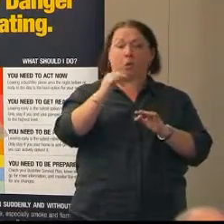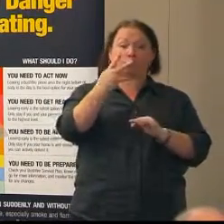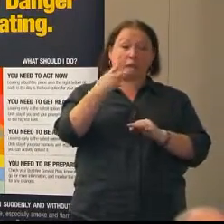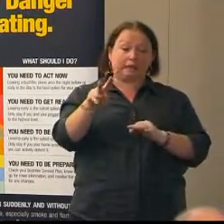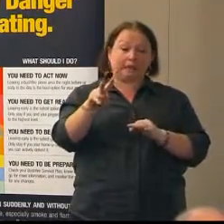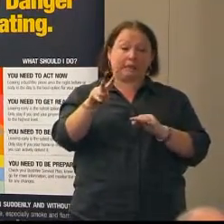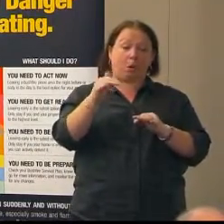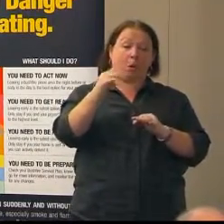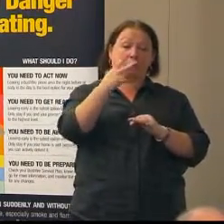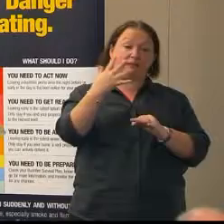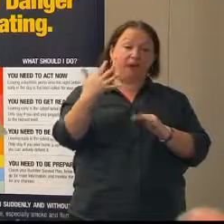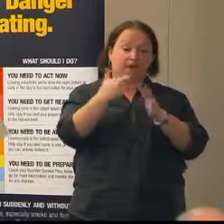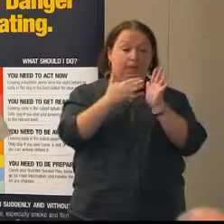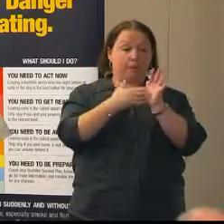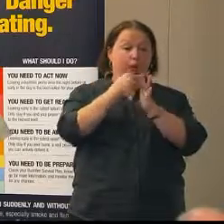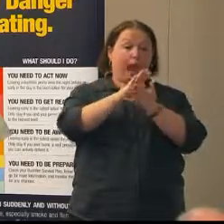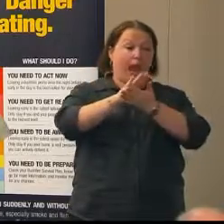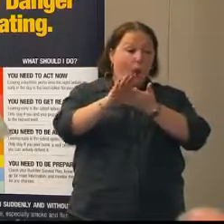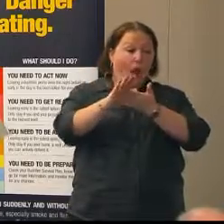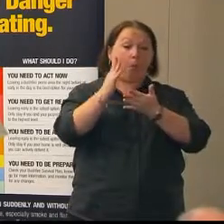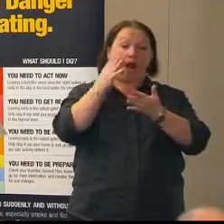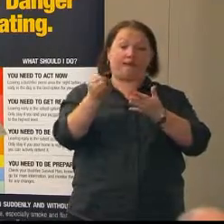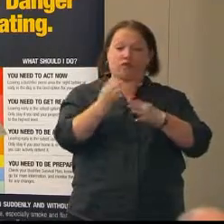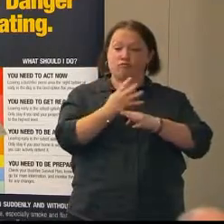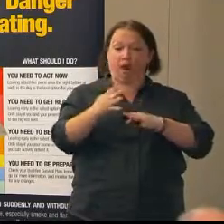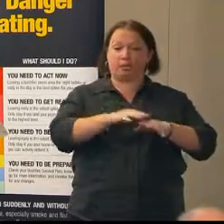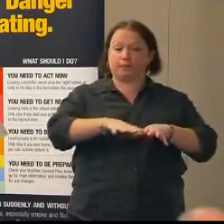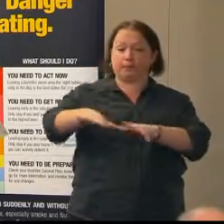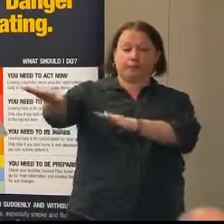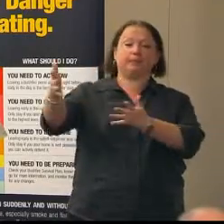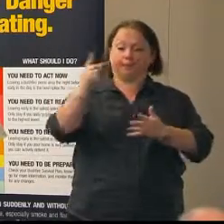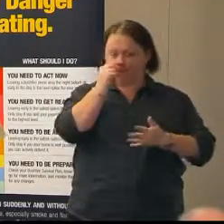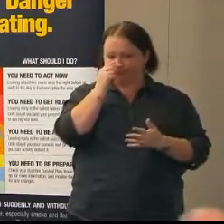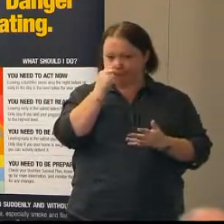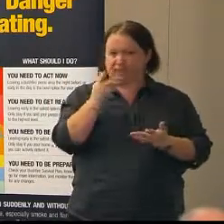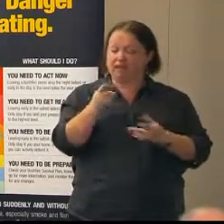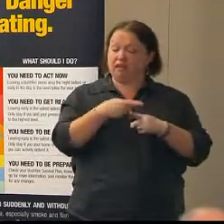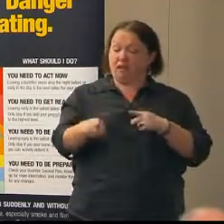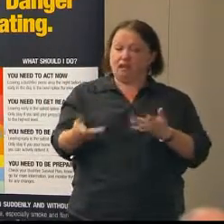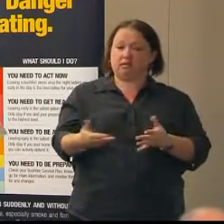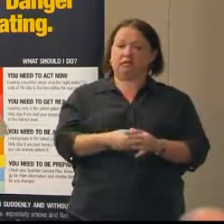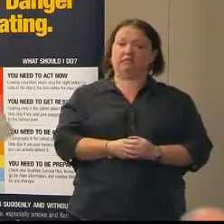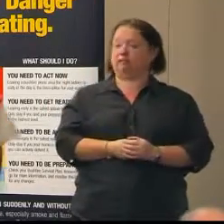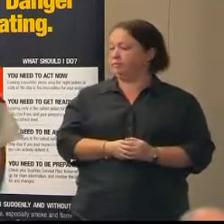even up to 25 kilometres an hour in grasslands such as this. So that's quite, quite fast.